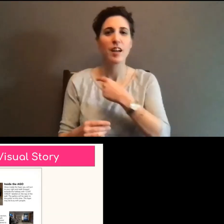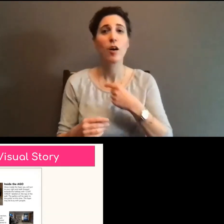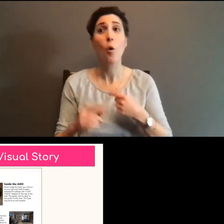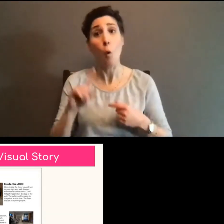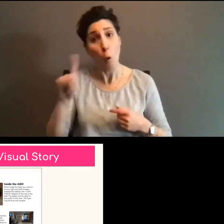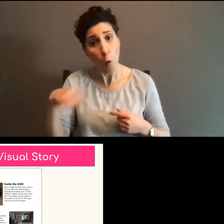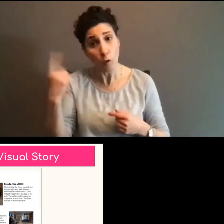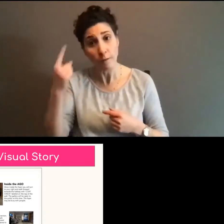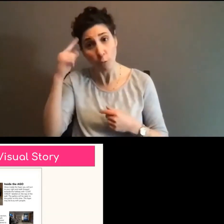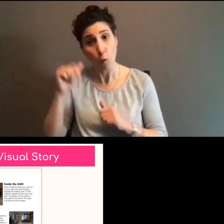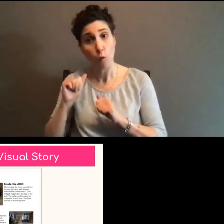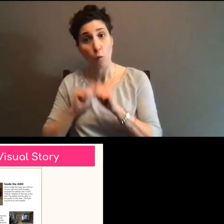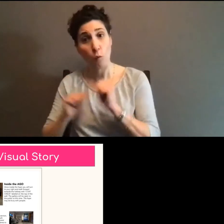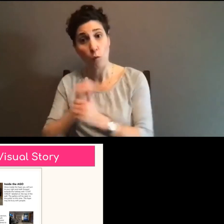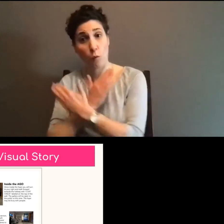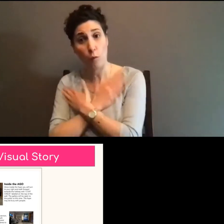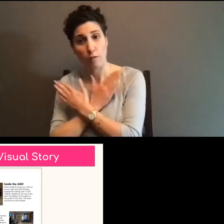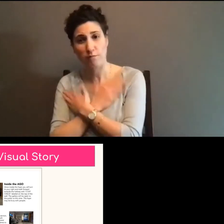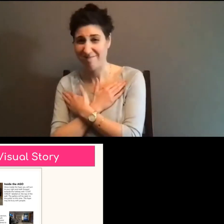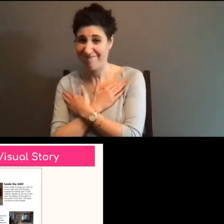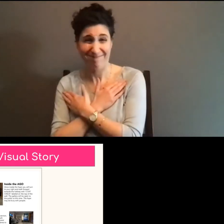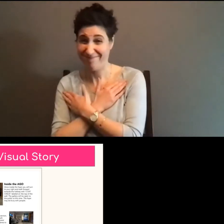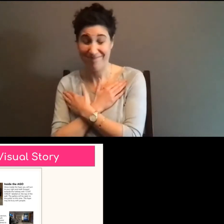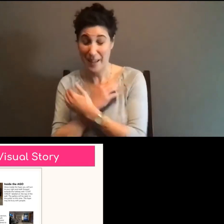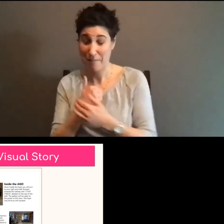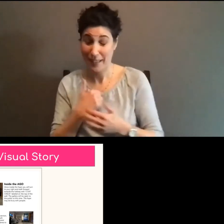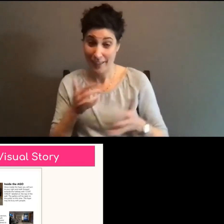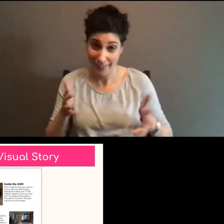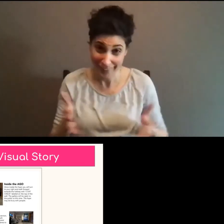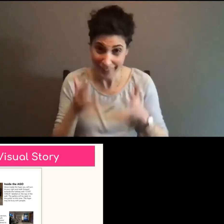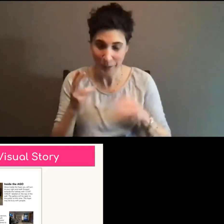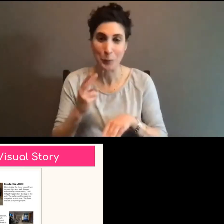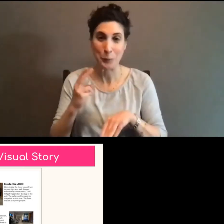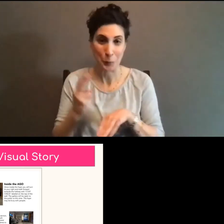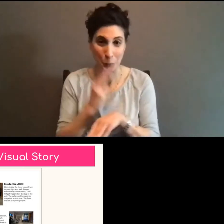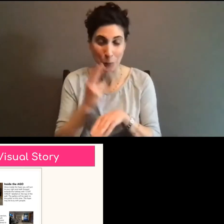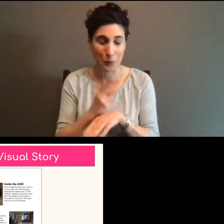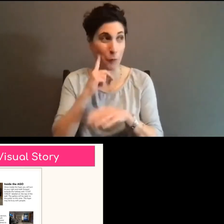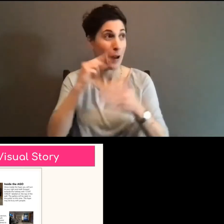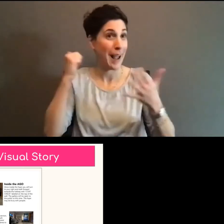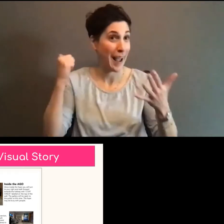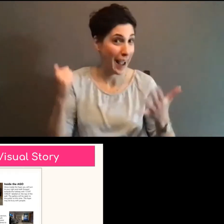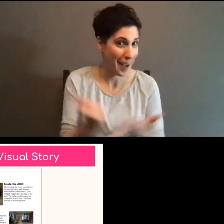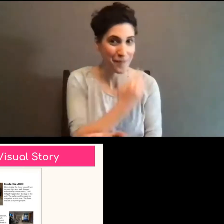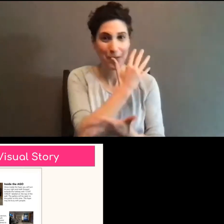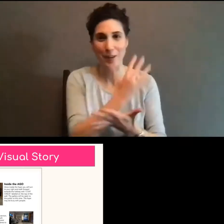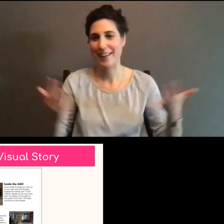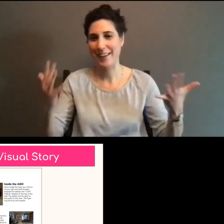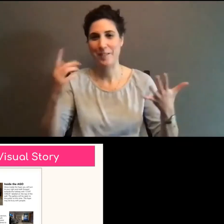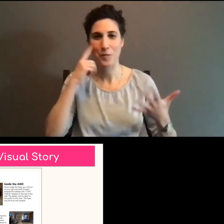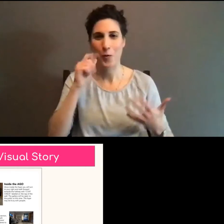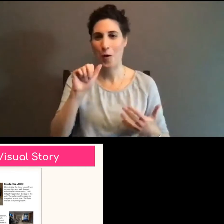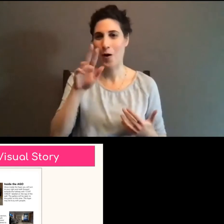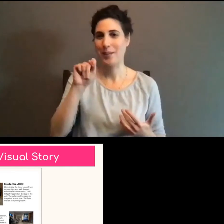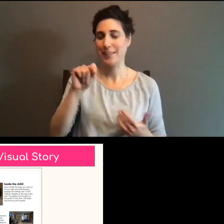performance. I think these should be used for everything, every, everything in the arts. Uh, at Tangled, use them for our